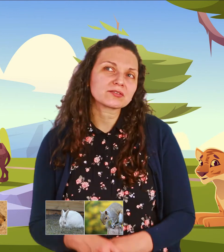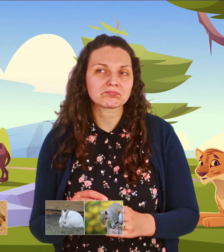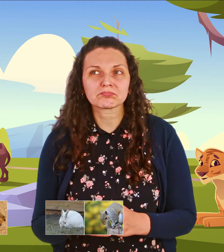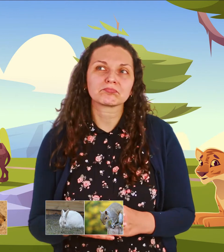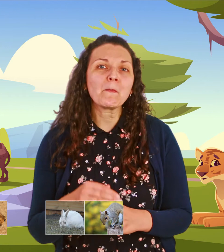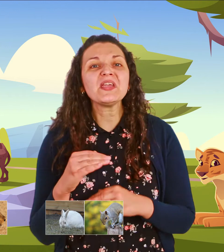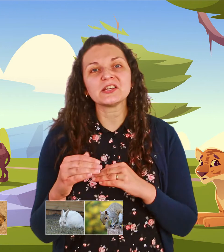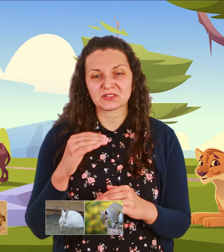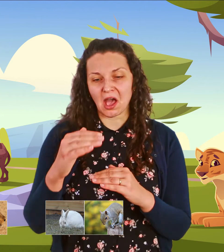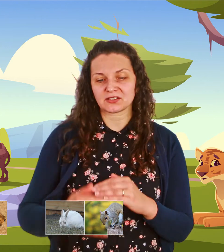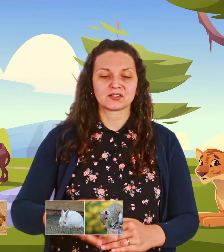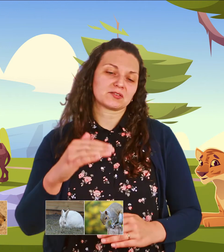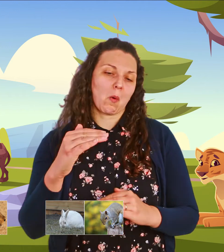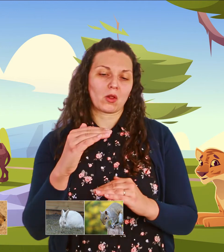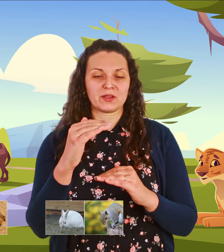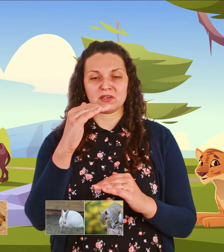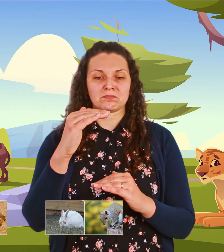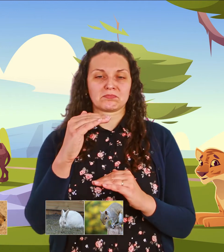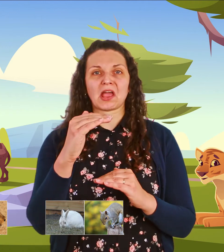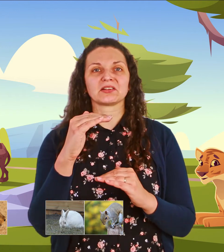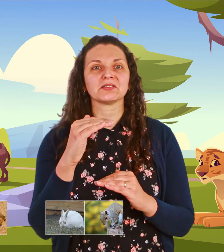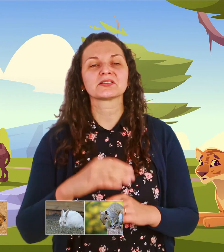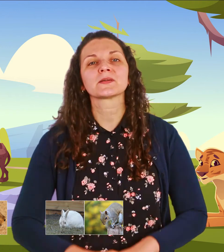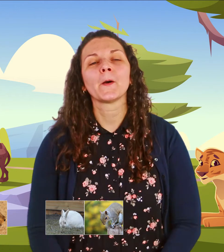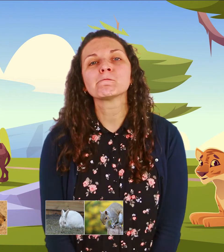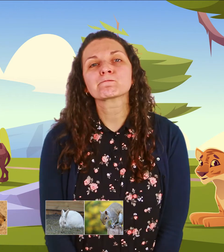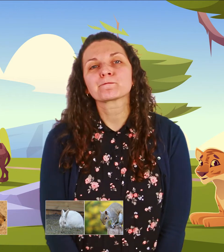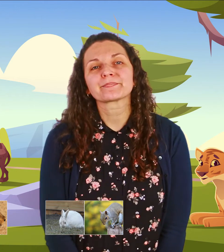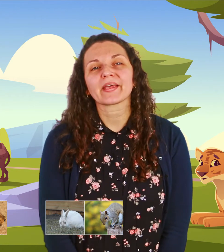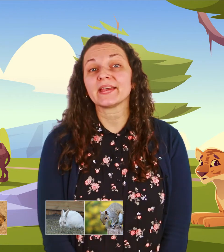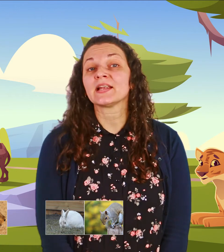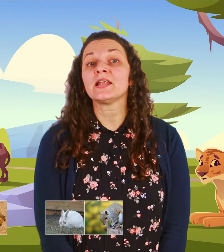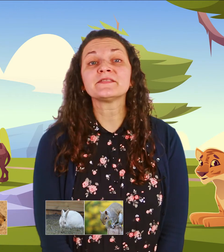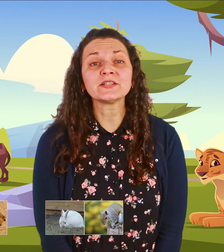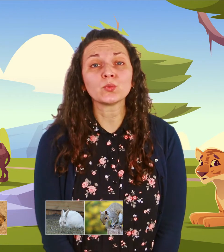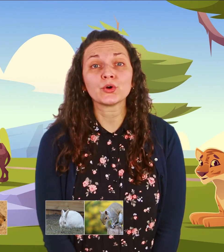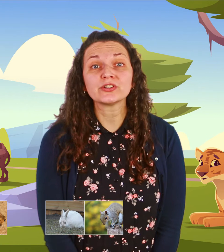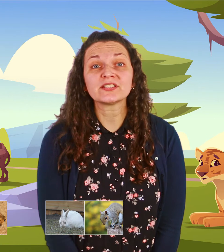It's medium size. It's small, maybe like this. It lives in the woods